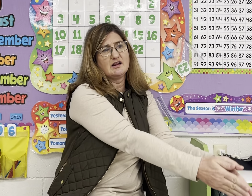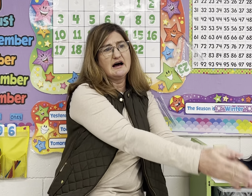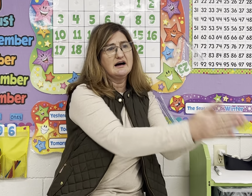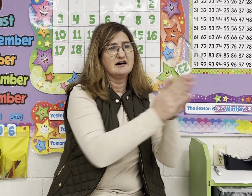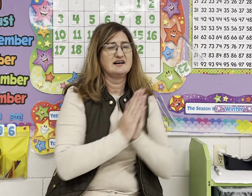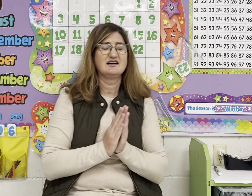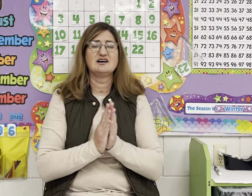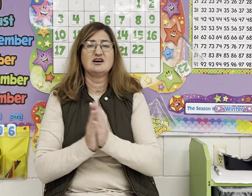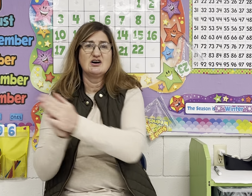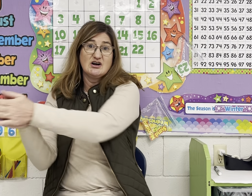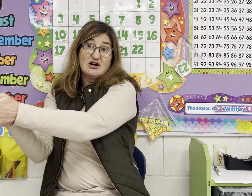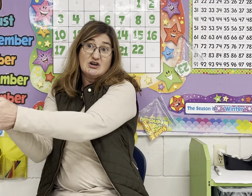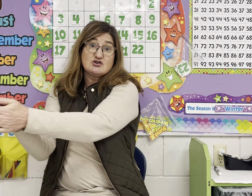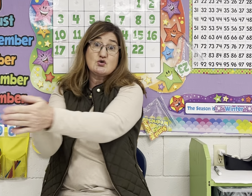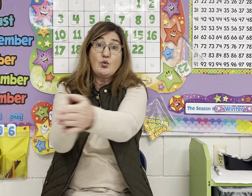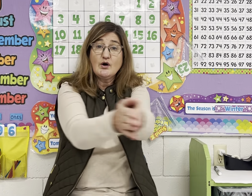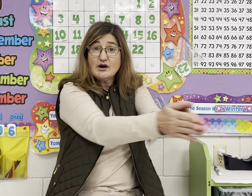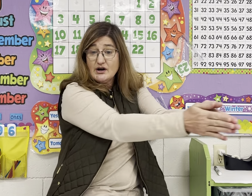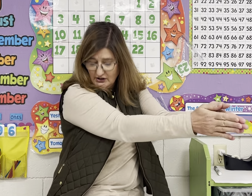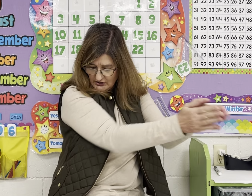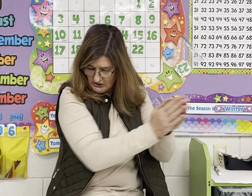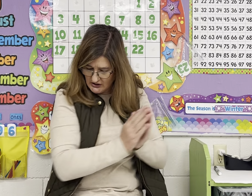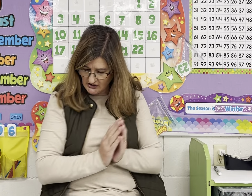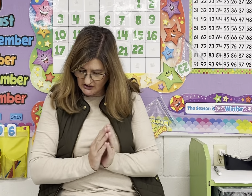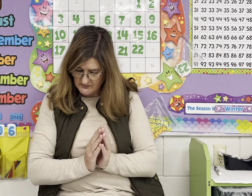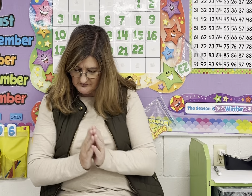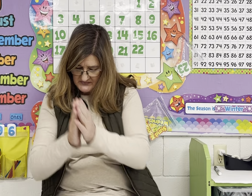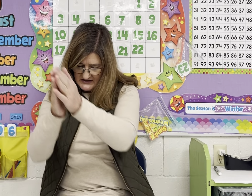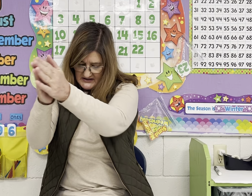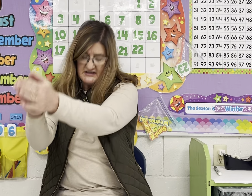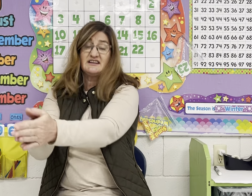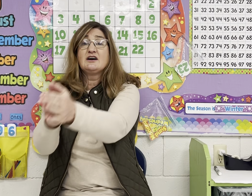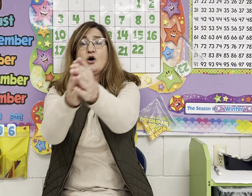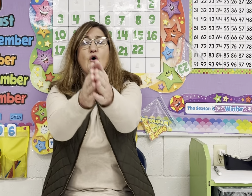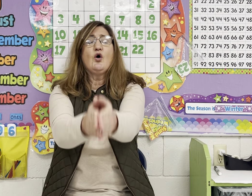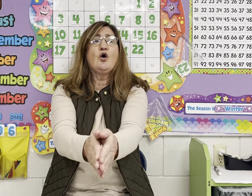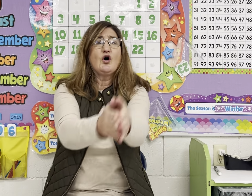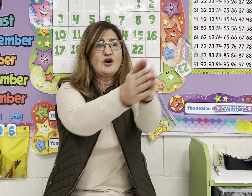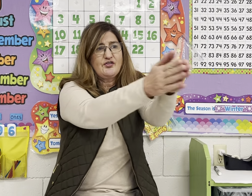twirl, north,